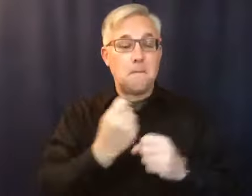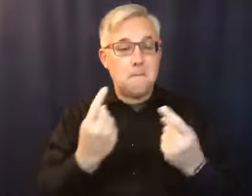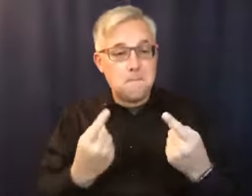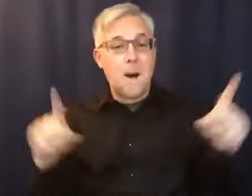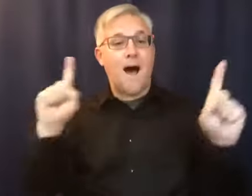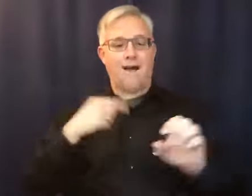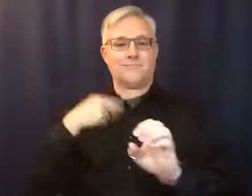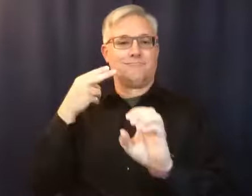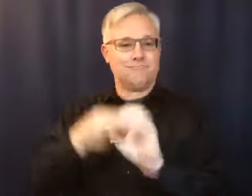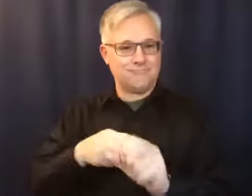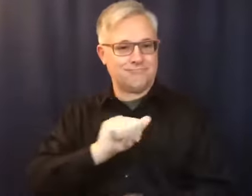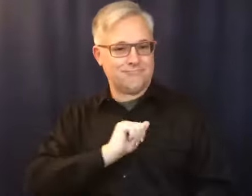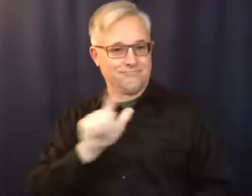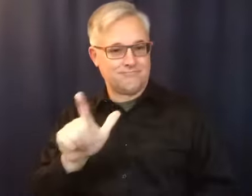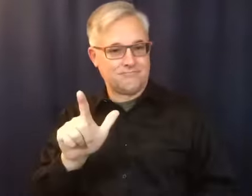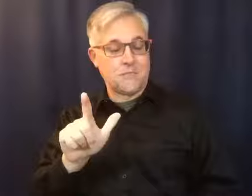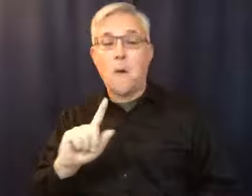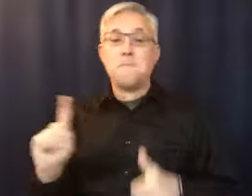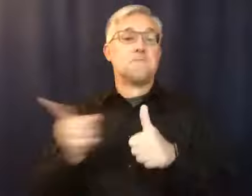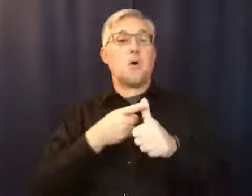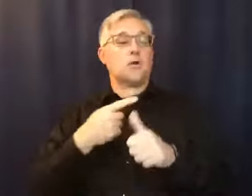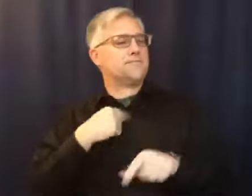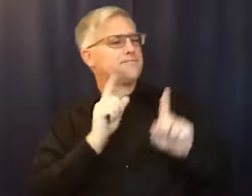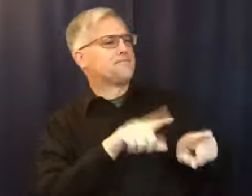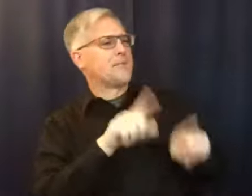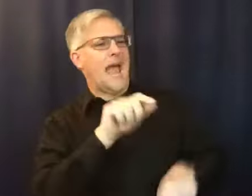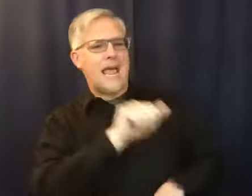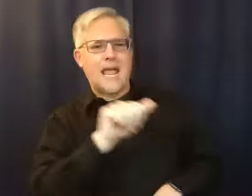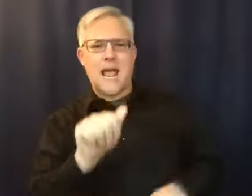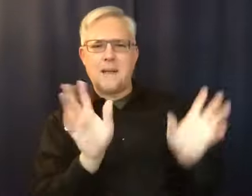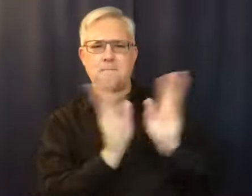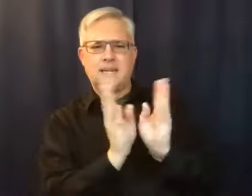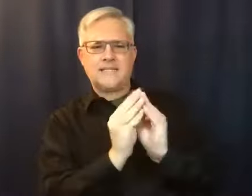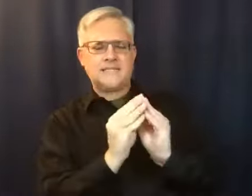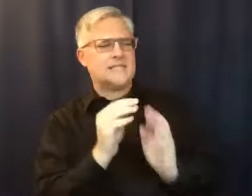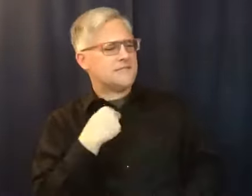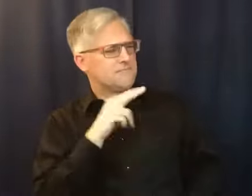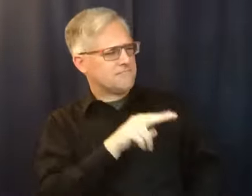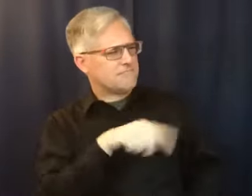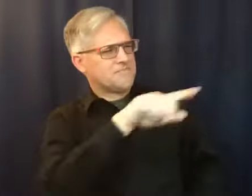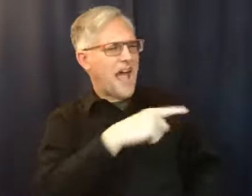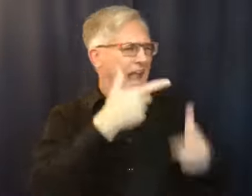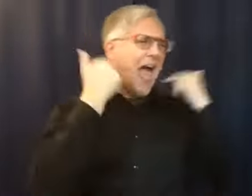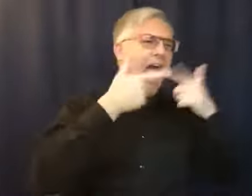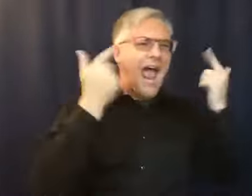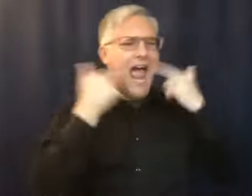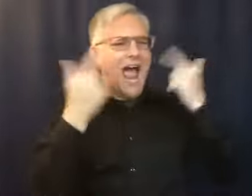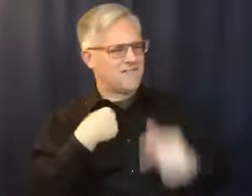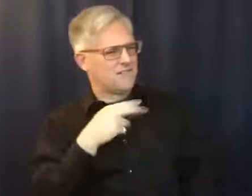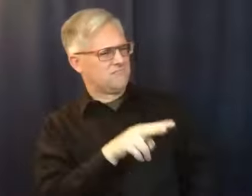meetings with him and wonder why those people thought so many things were funny that I had cried over. And